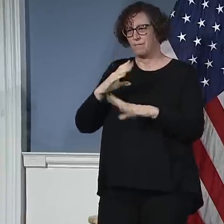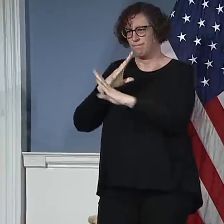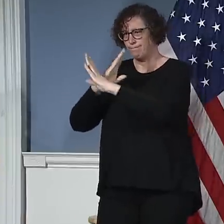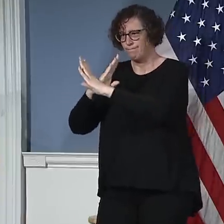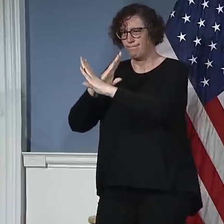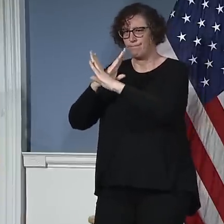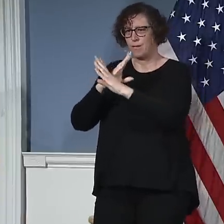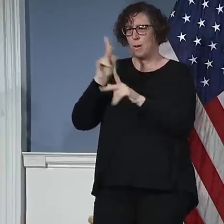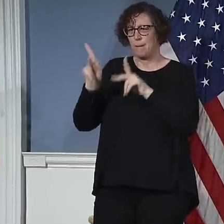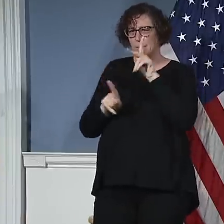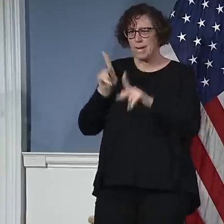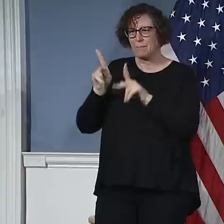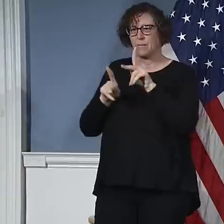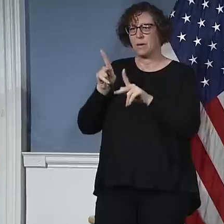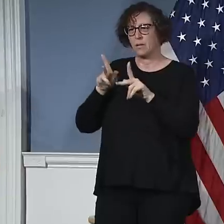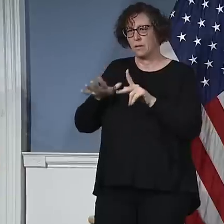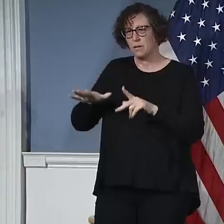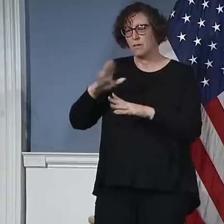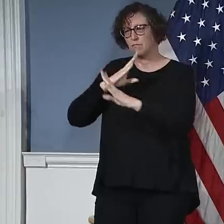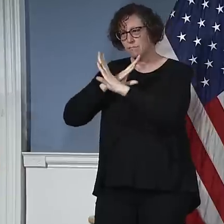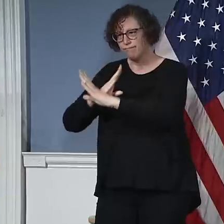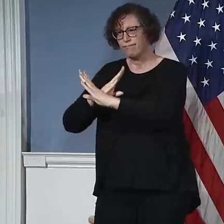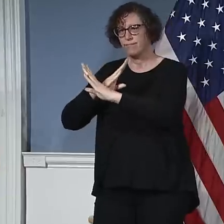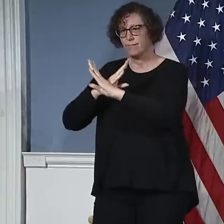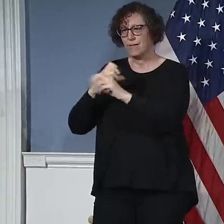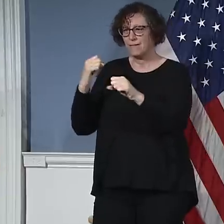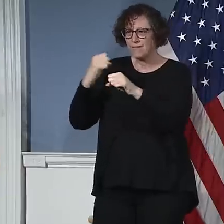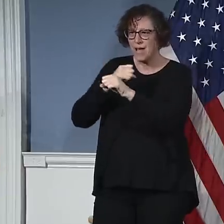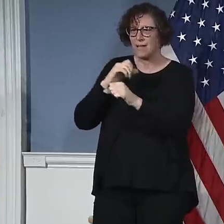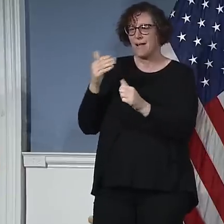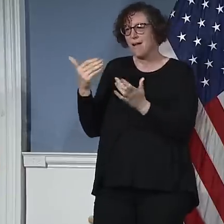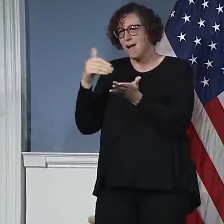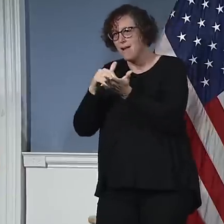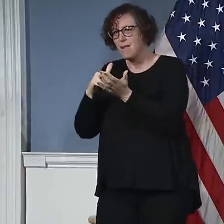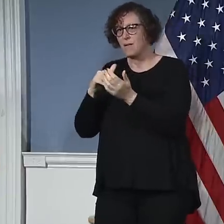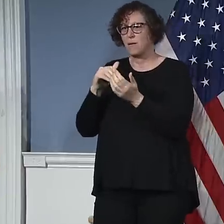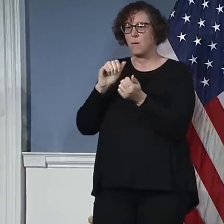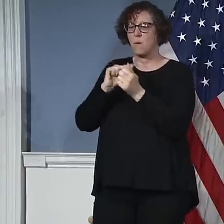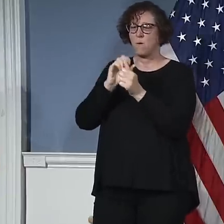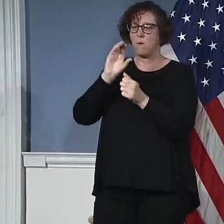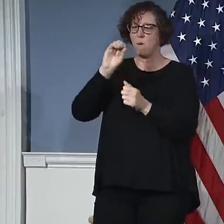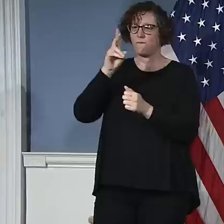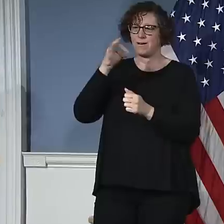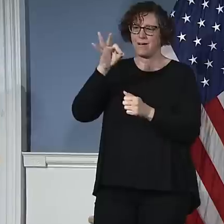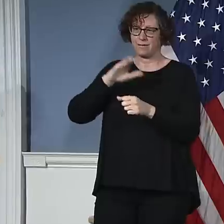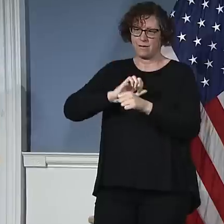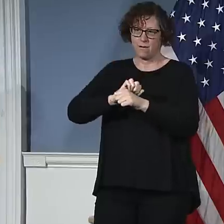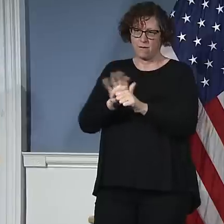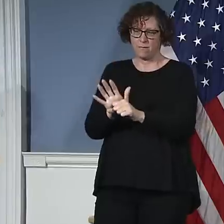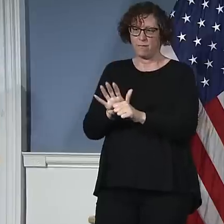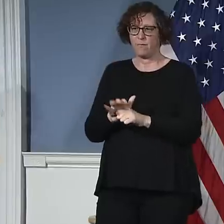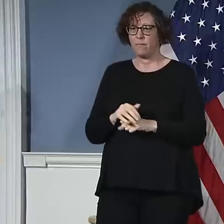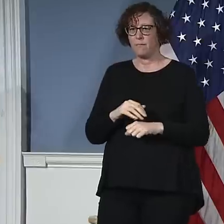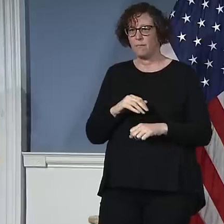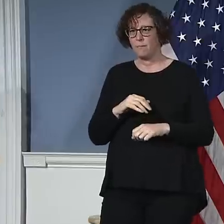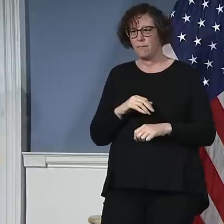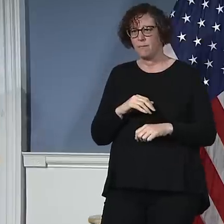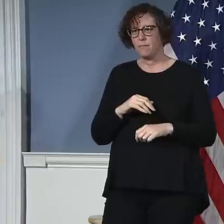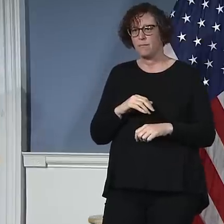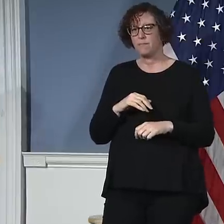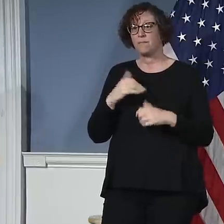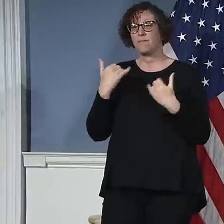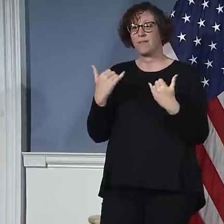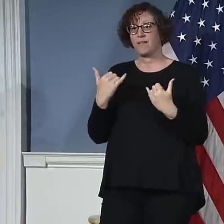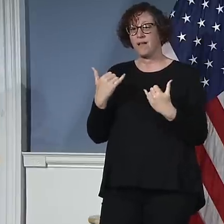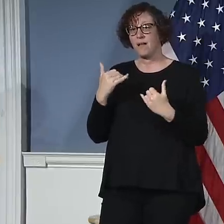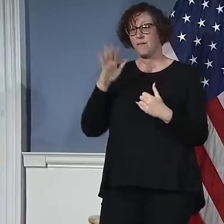this hour, Bridget, we don't know at all what's going to come from Washington in terms of any financial relief. It keeps changing, it seems like, you know, multiple times